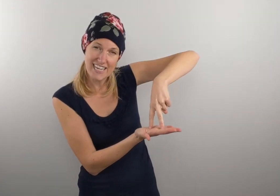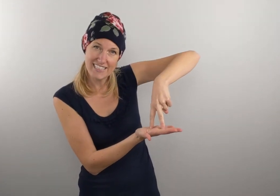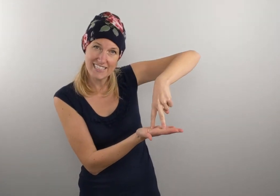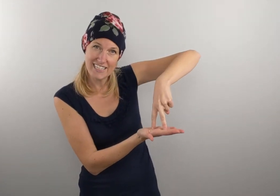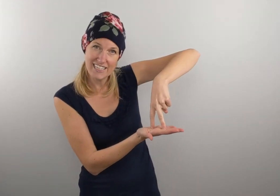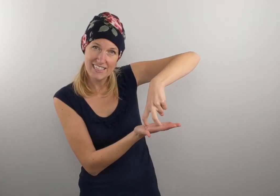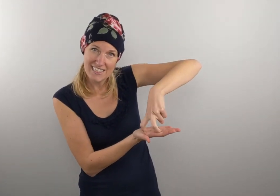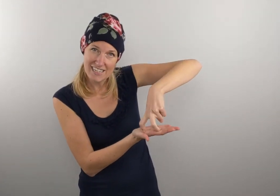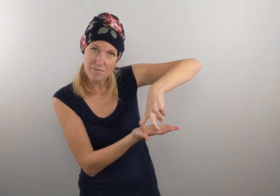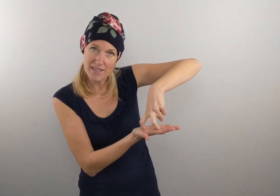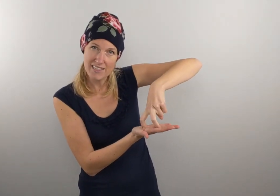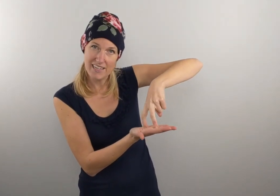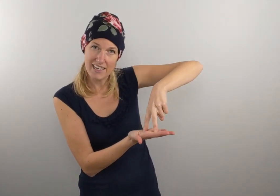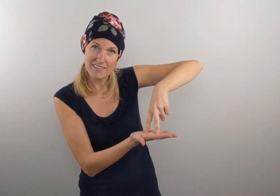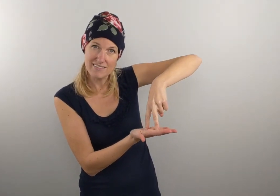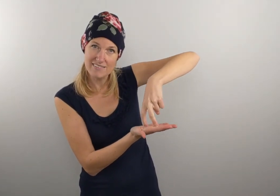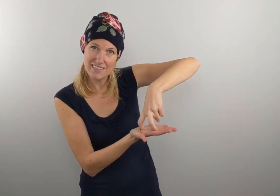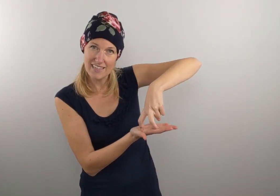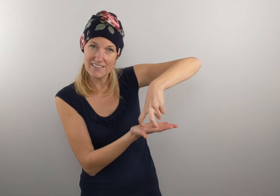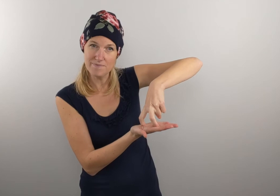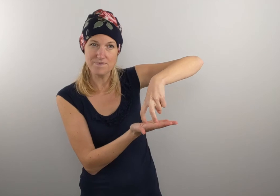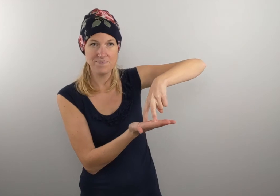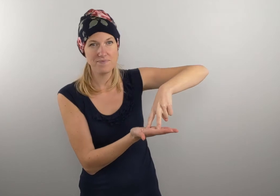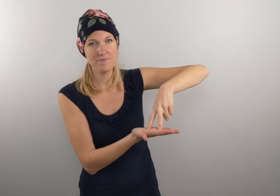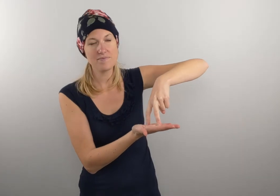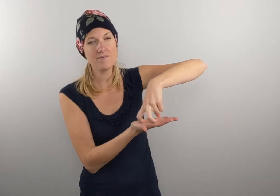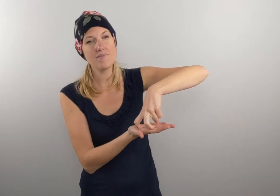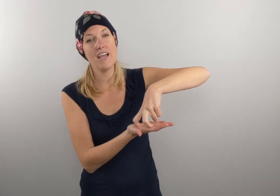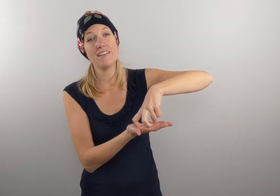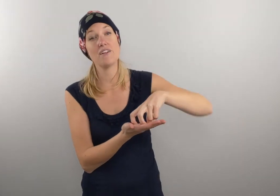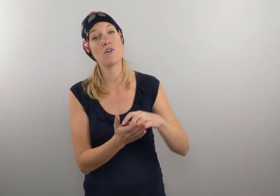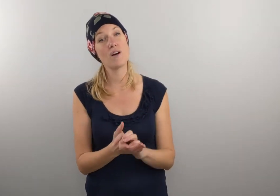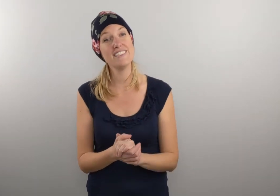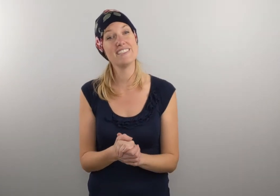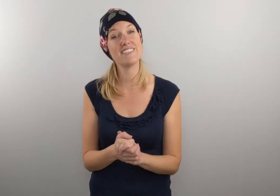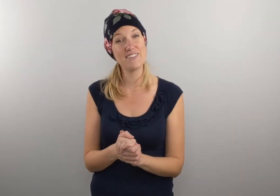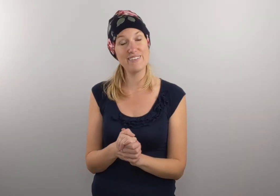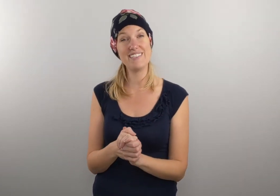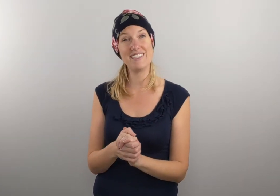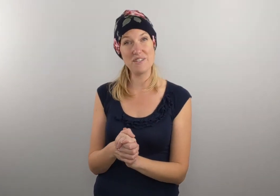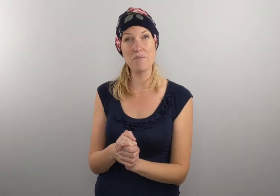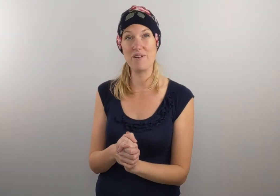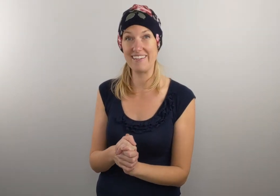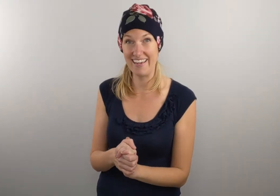Standing. Unbended knee. Okay. And then Christ, the Lord, the newborn king.